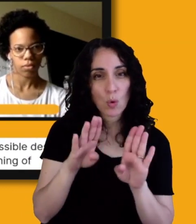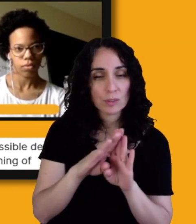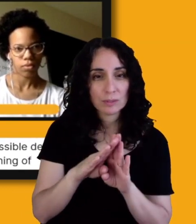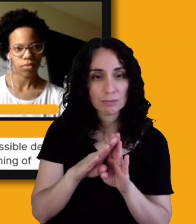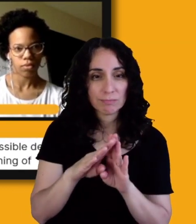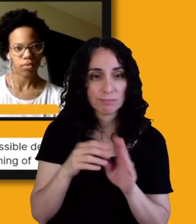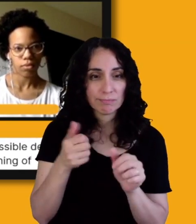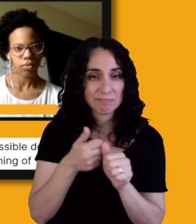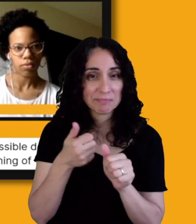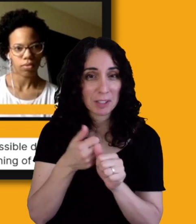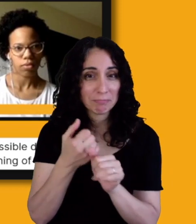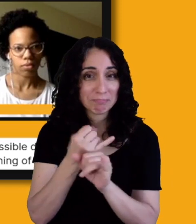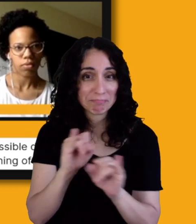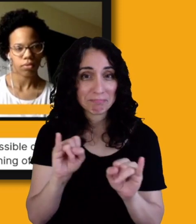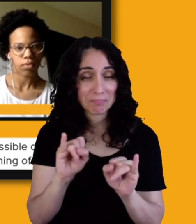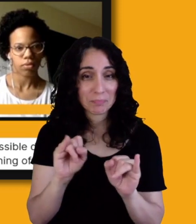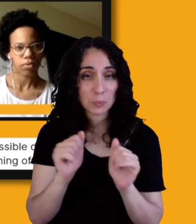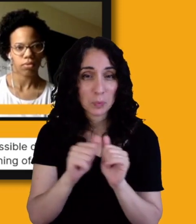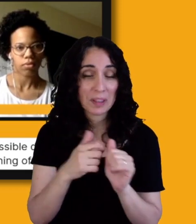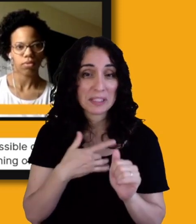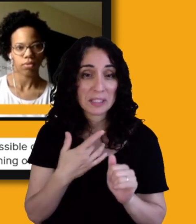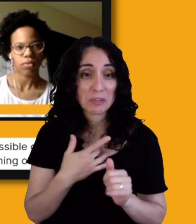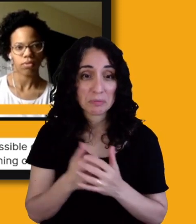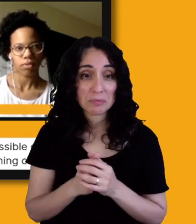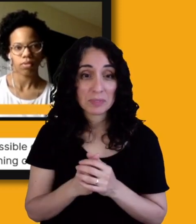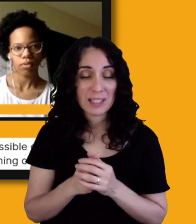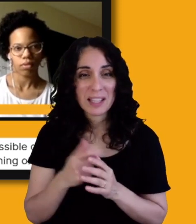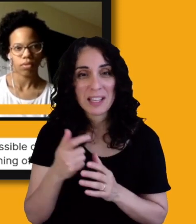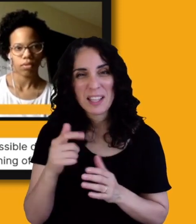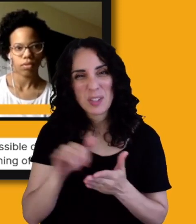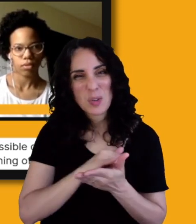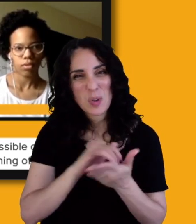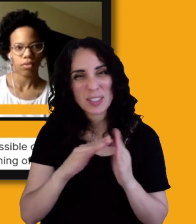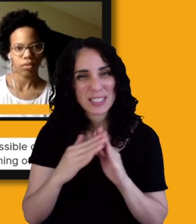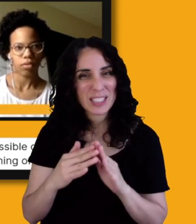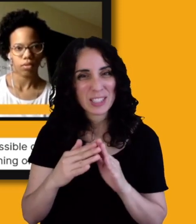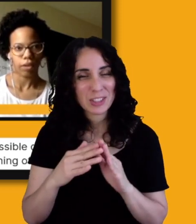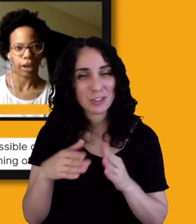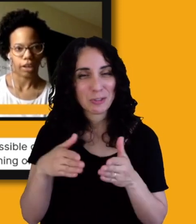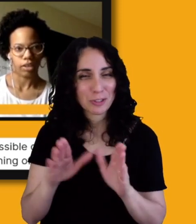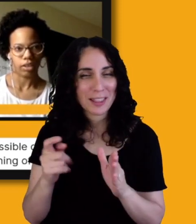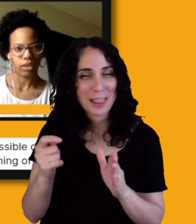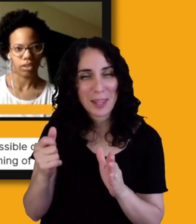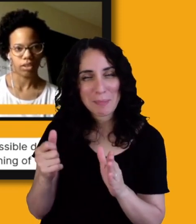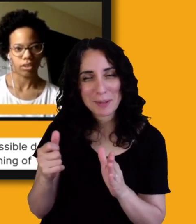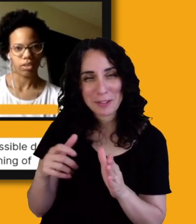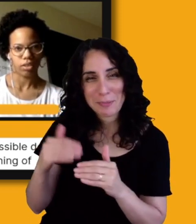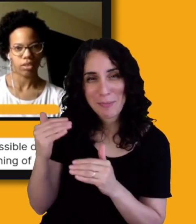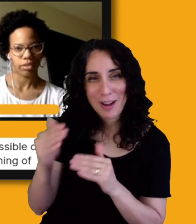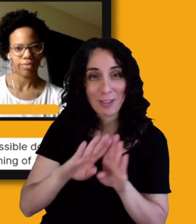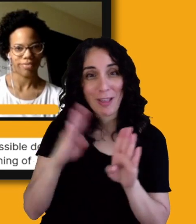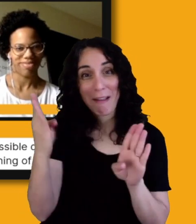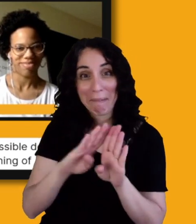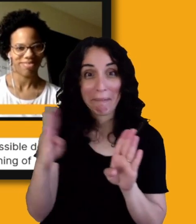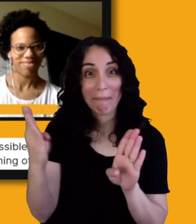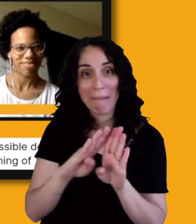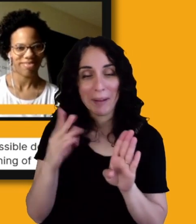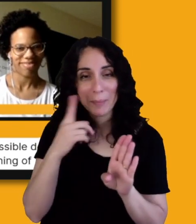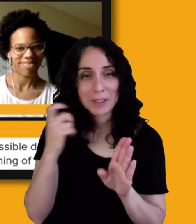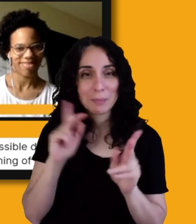open doors with sensors and they're kind of wacky on New York City streets because they open and close all the time. Um, as does,